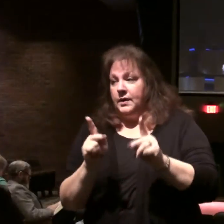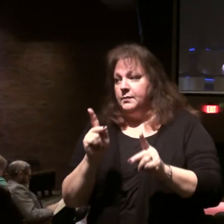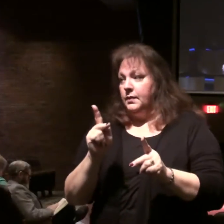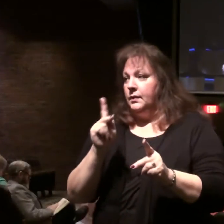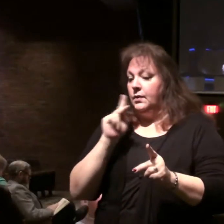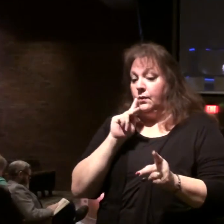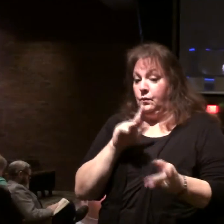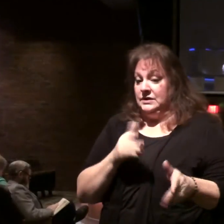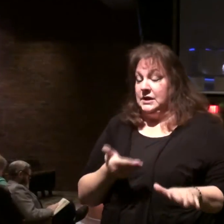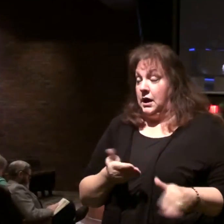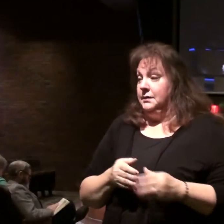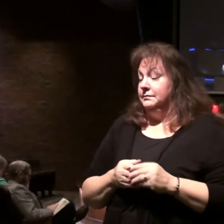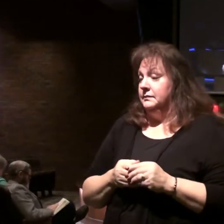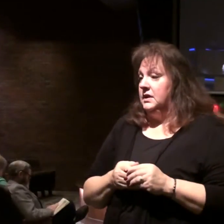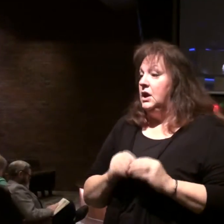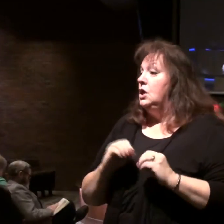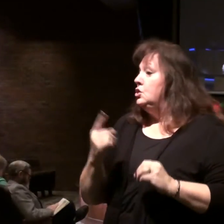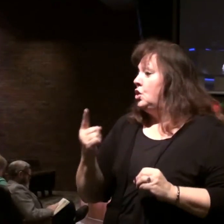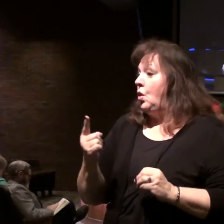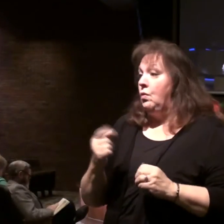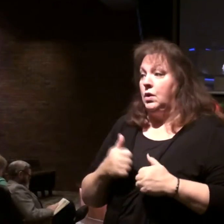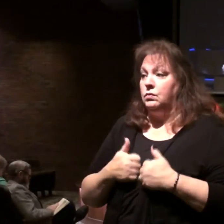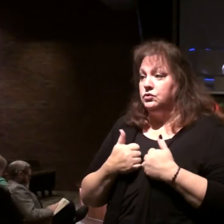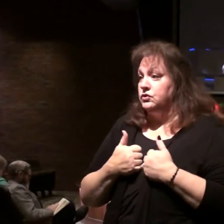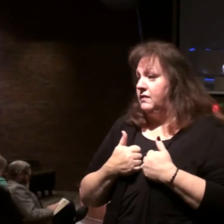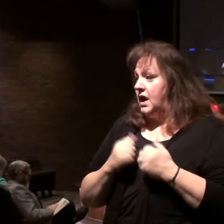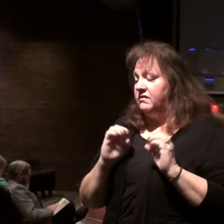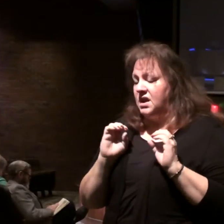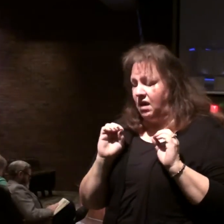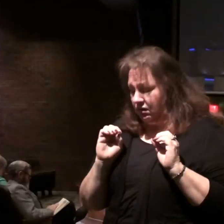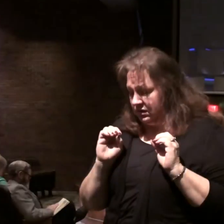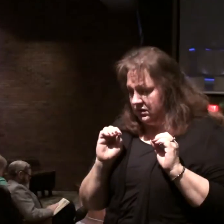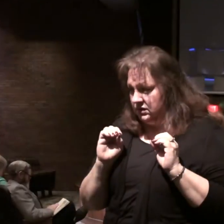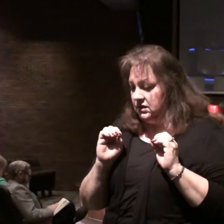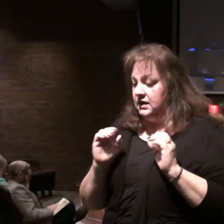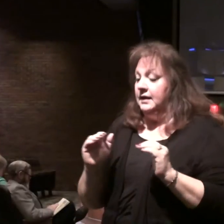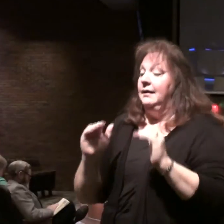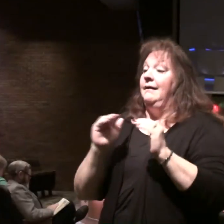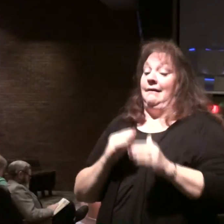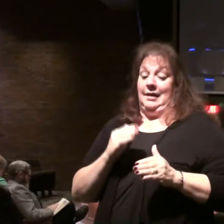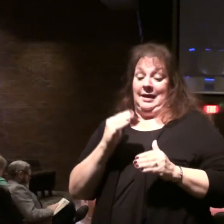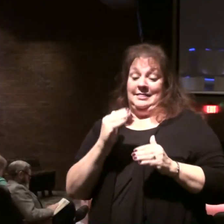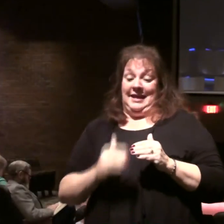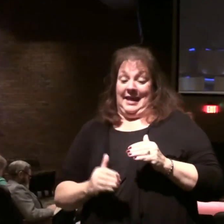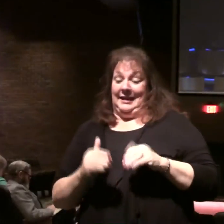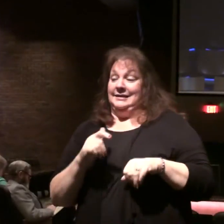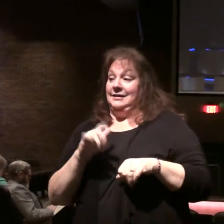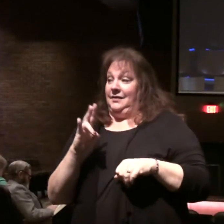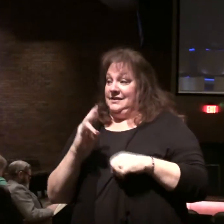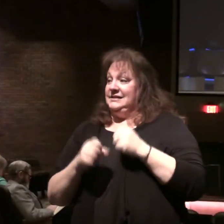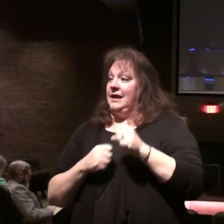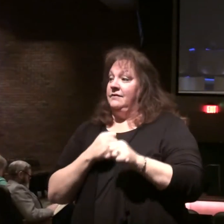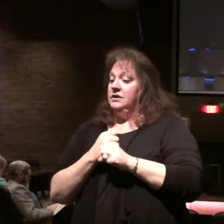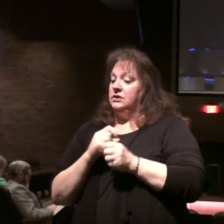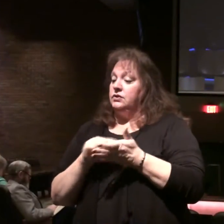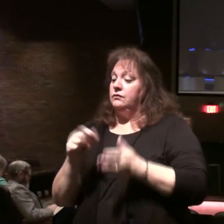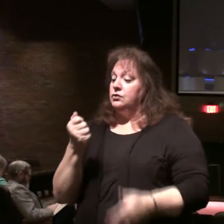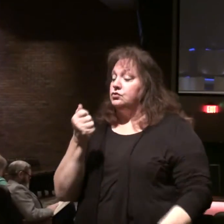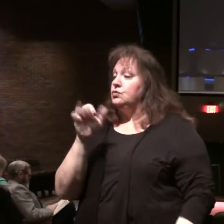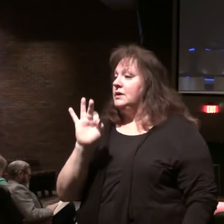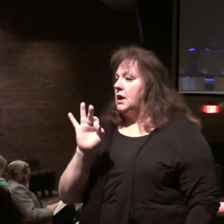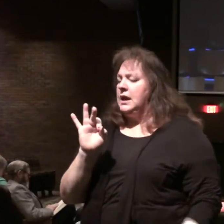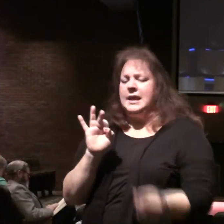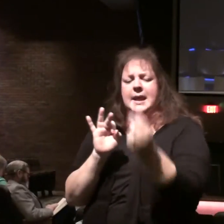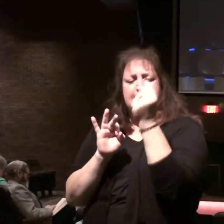life would have been saved no one would survive. Then at the end of this time verse 29